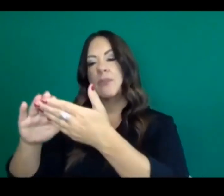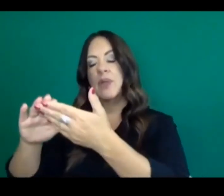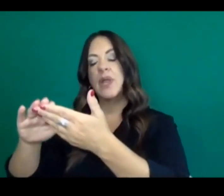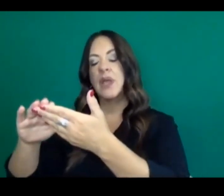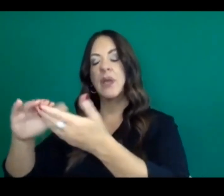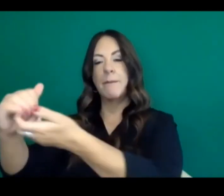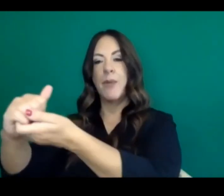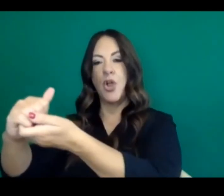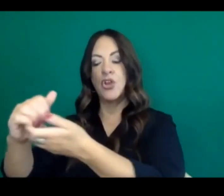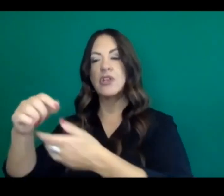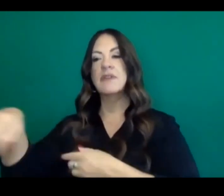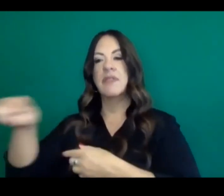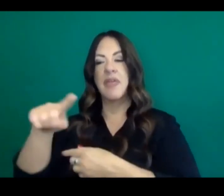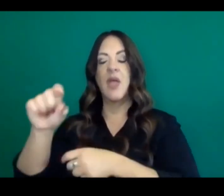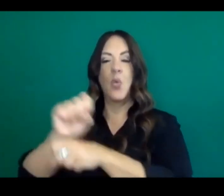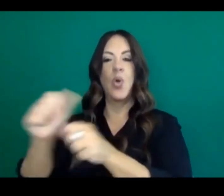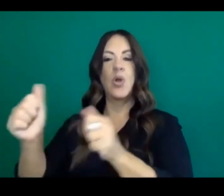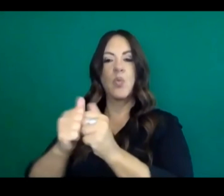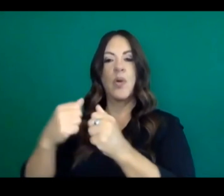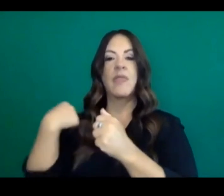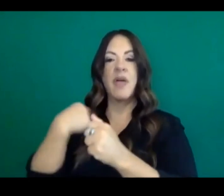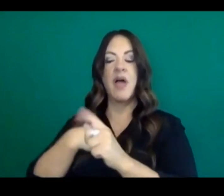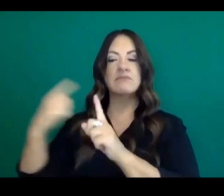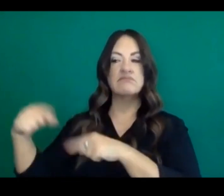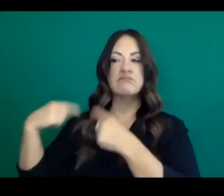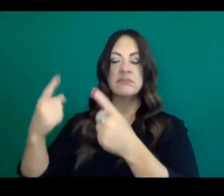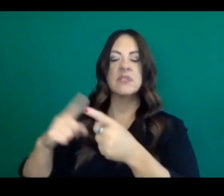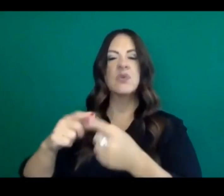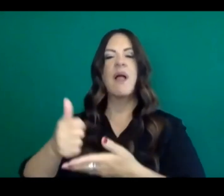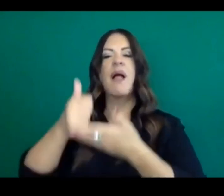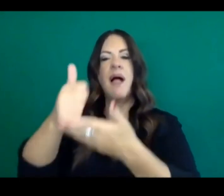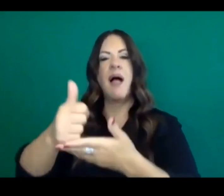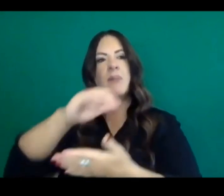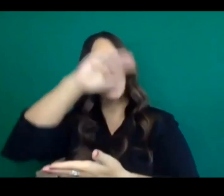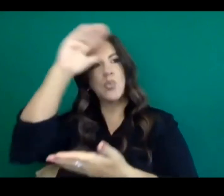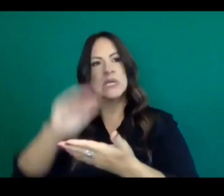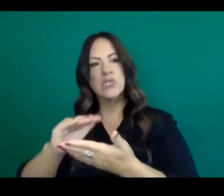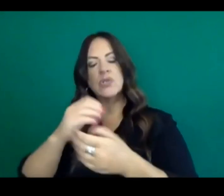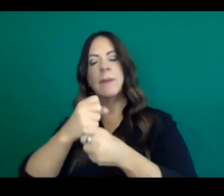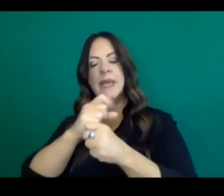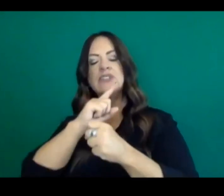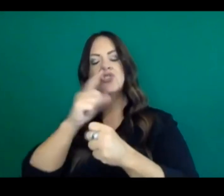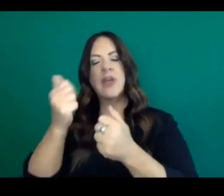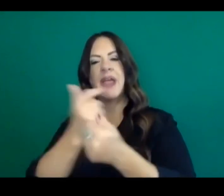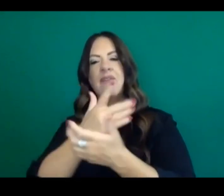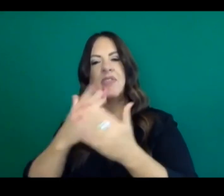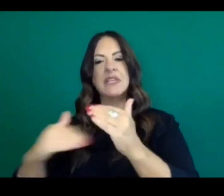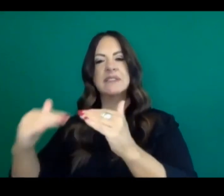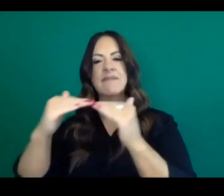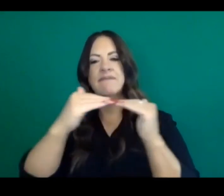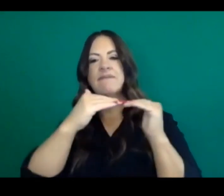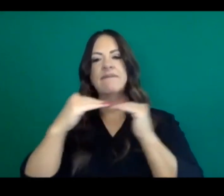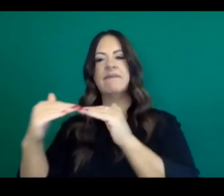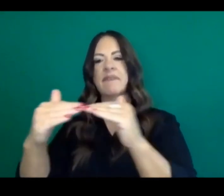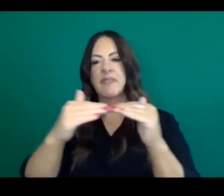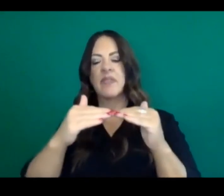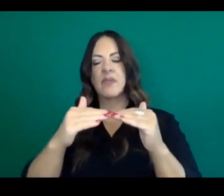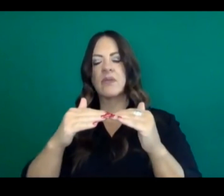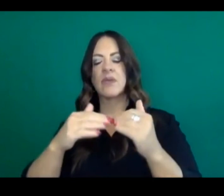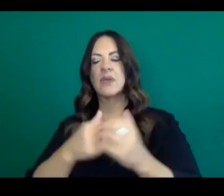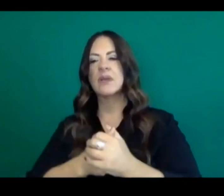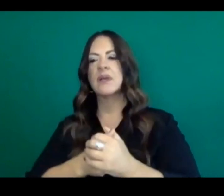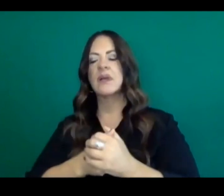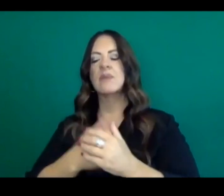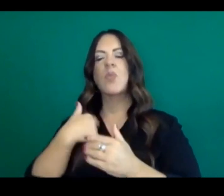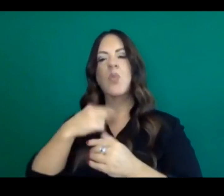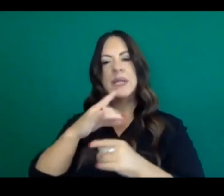working with us all along on decreasing disparities and focusing on equity. I will say that we have looked nationally and